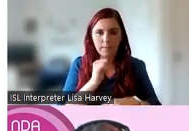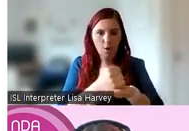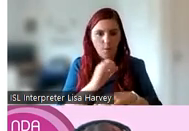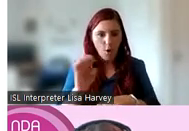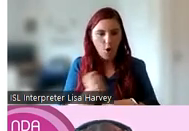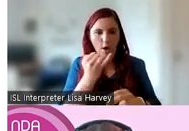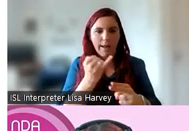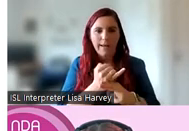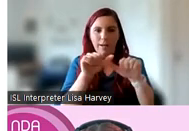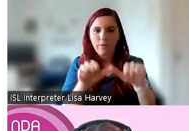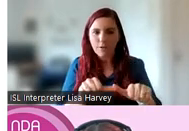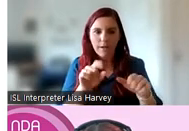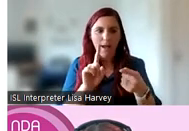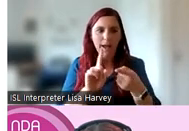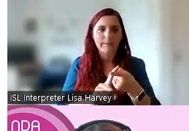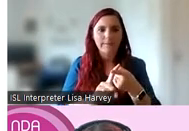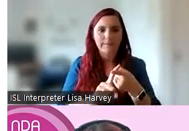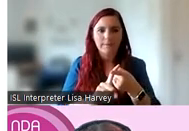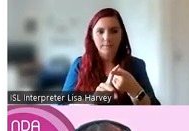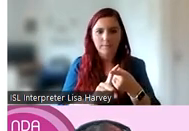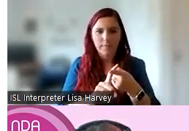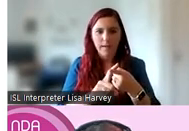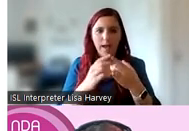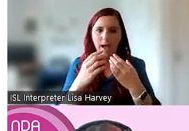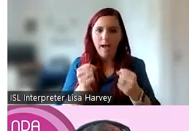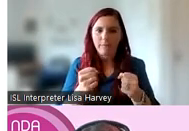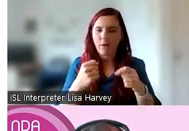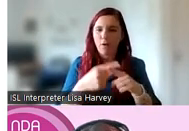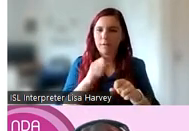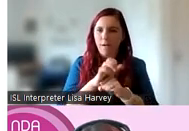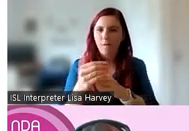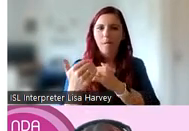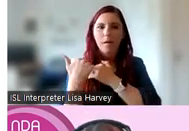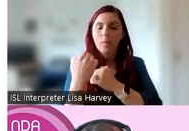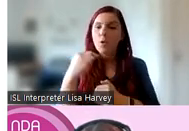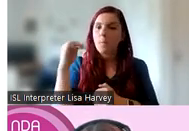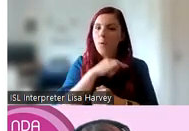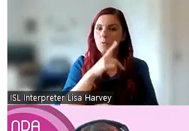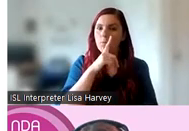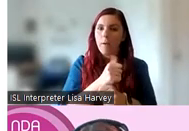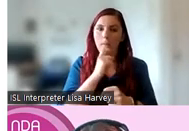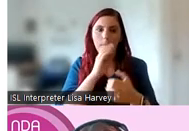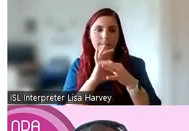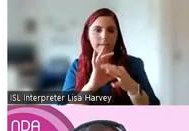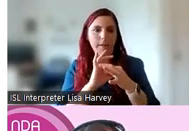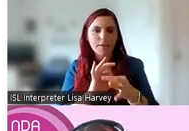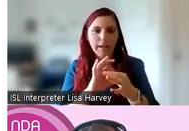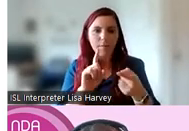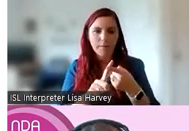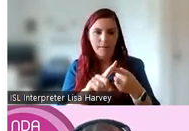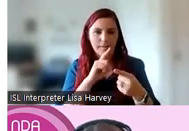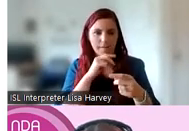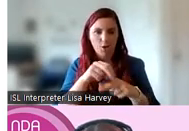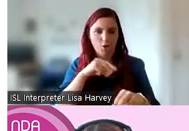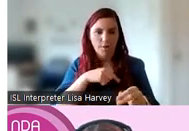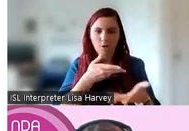convention and is a cross-cutting obligation. It's important to emphasise that participation and engagement goes beyond merely consulting with people